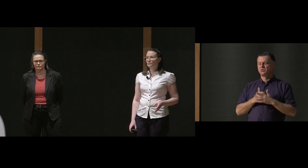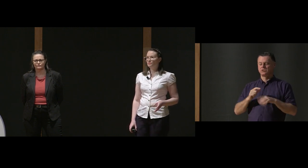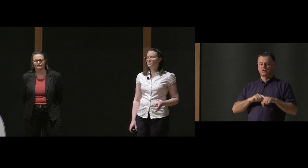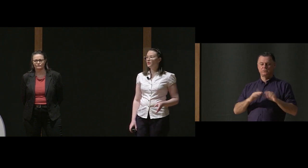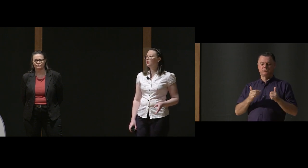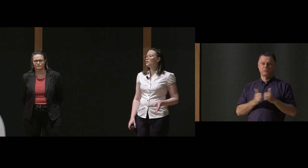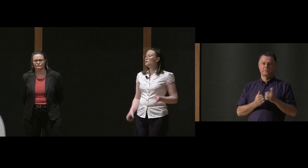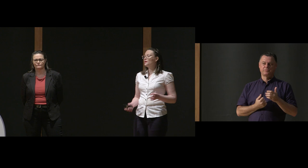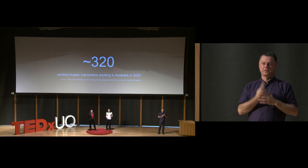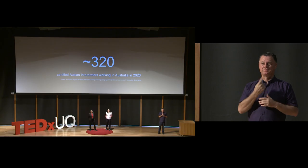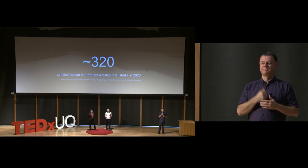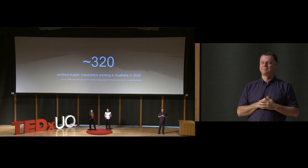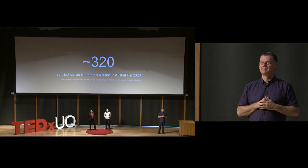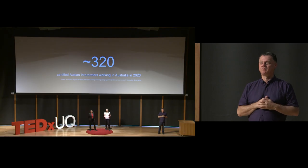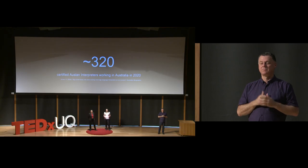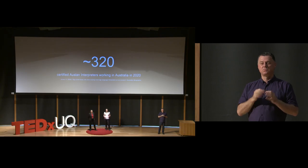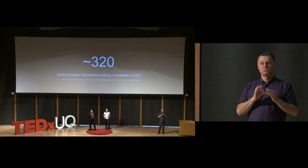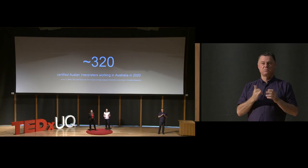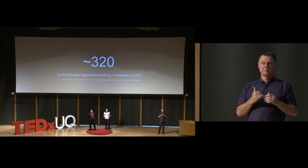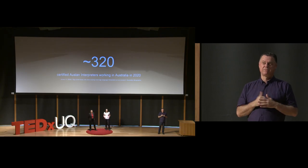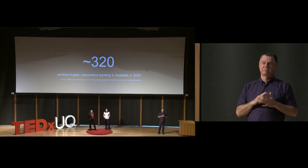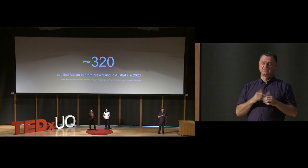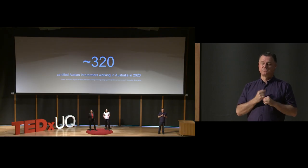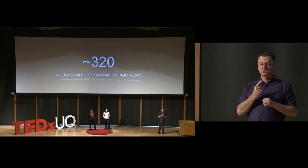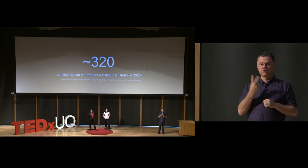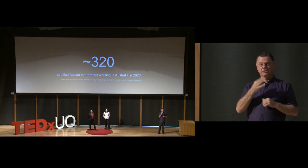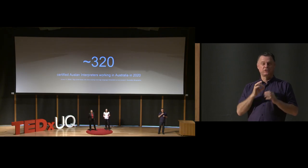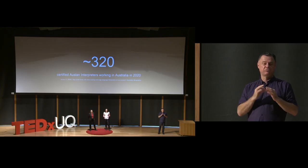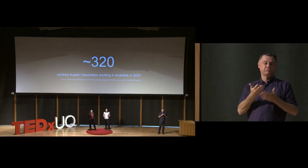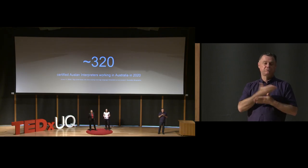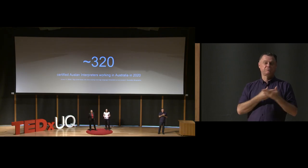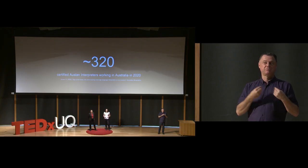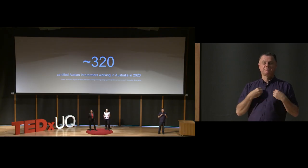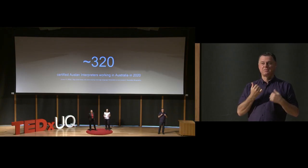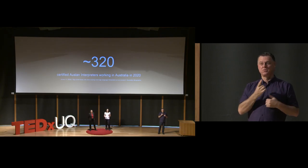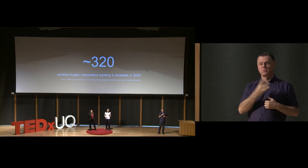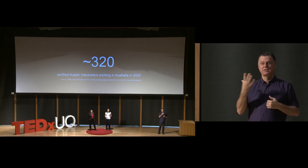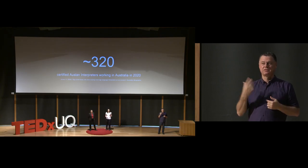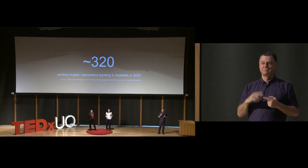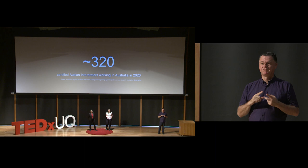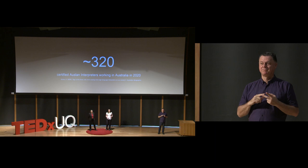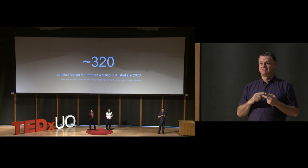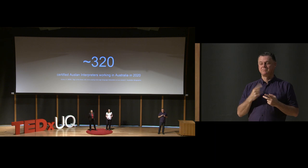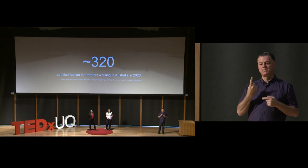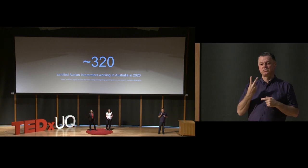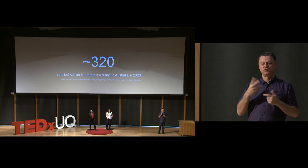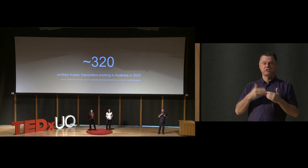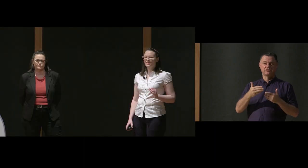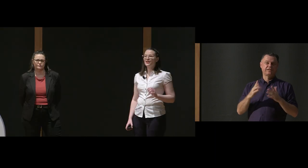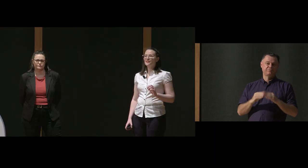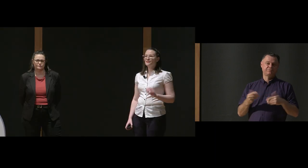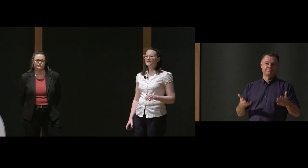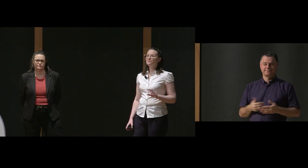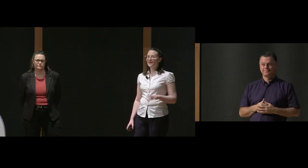short-term. You'll engage an interpreter for a couple of hours, usually one self, maybe for a couple of weeks in a row.